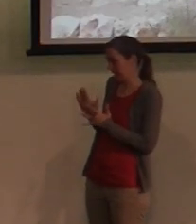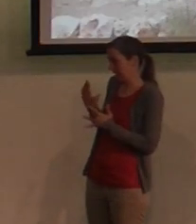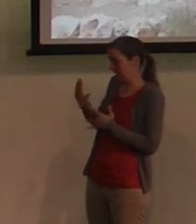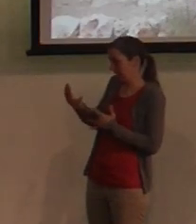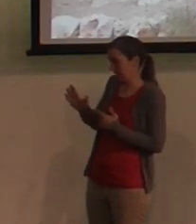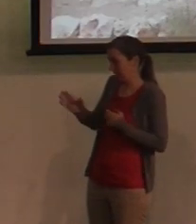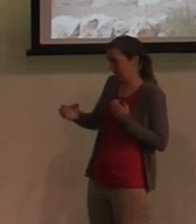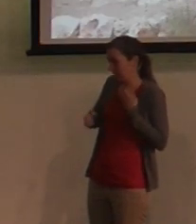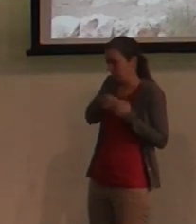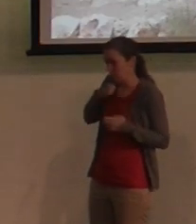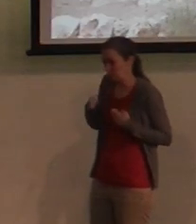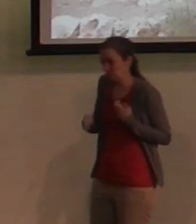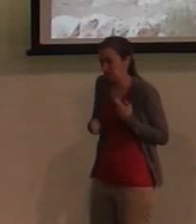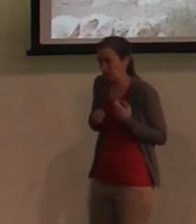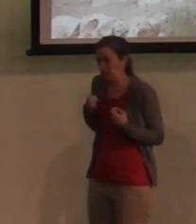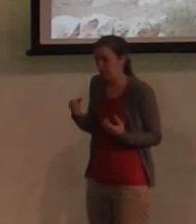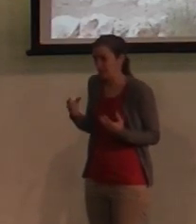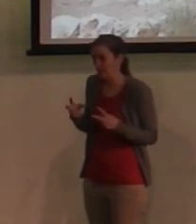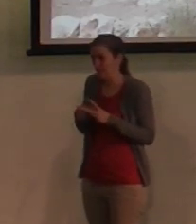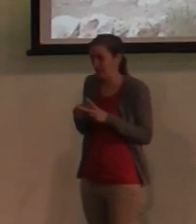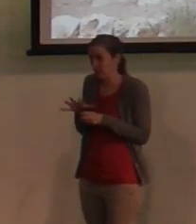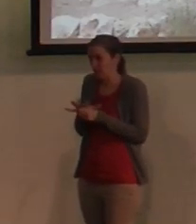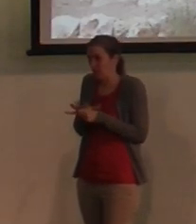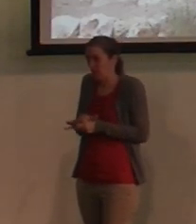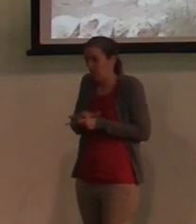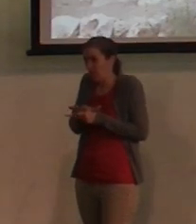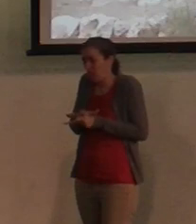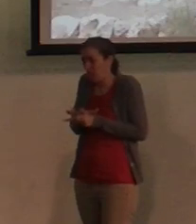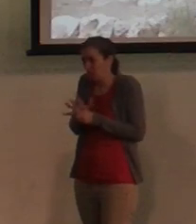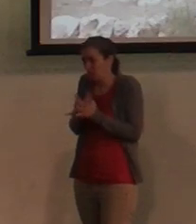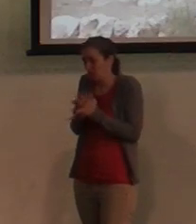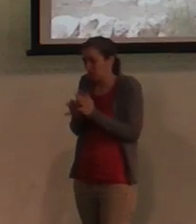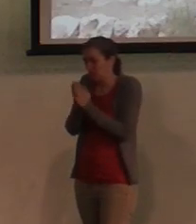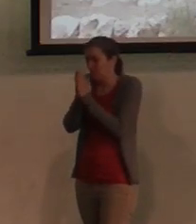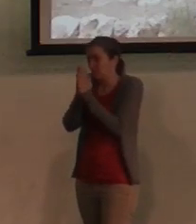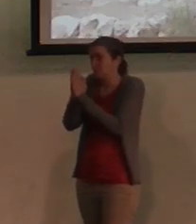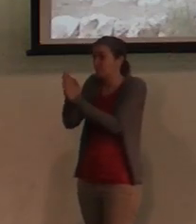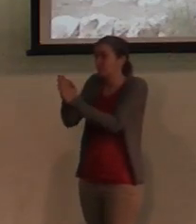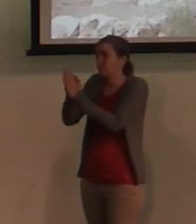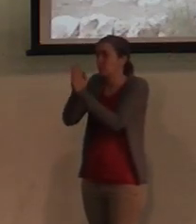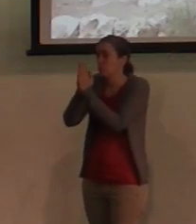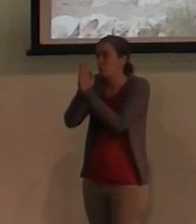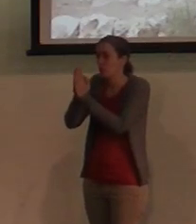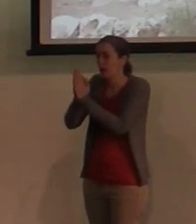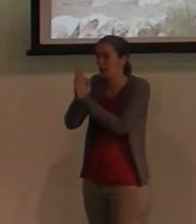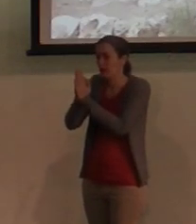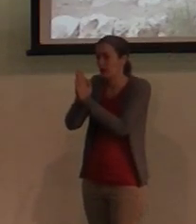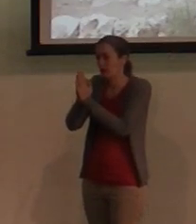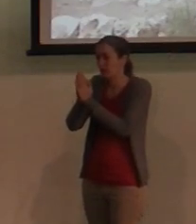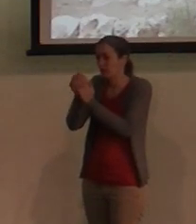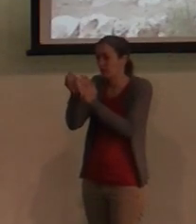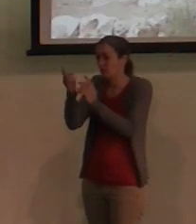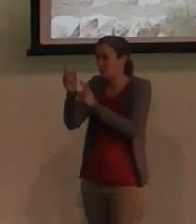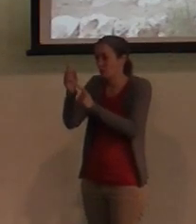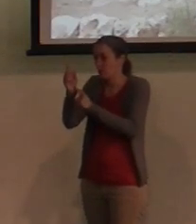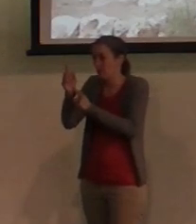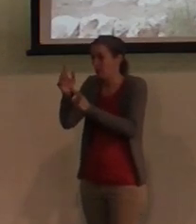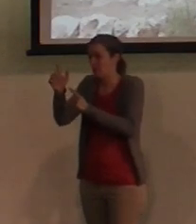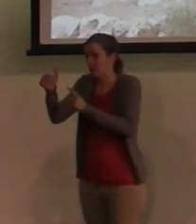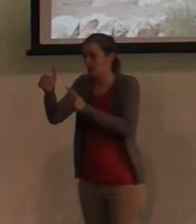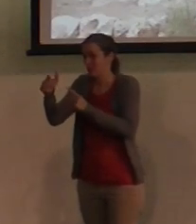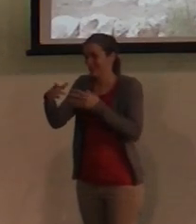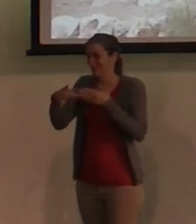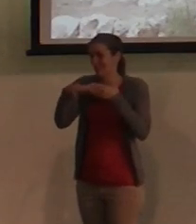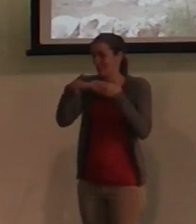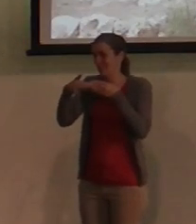of at this place, Jesus pray. And just very, a very few moments afterwards, he was led